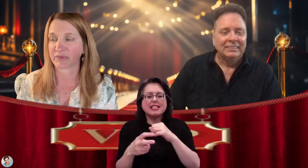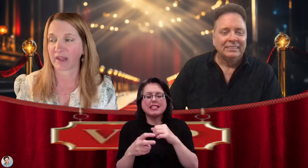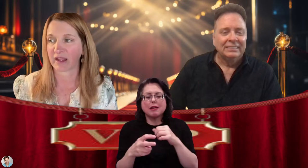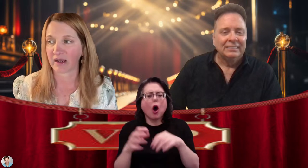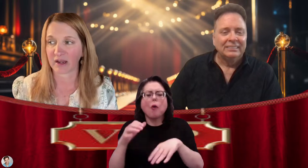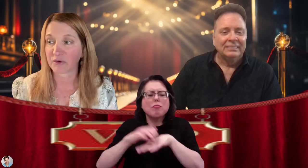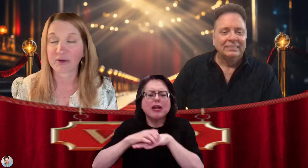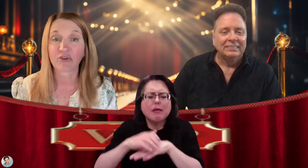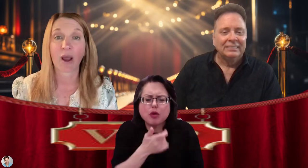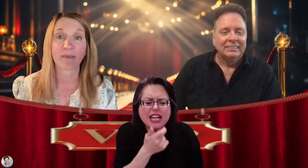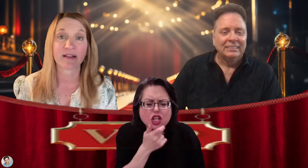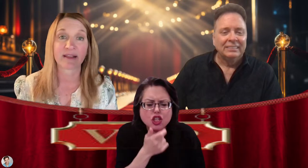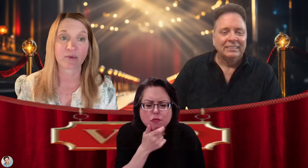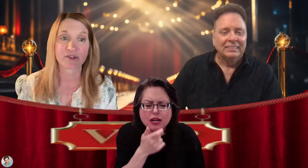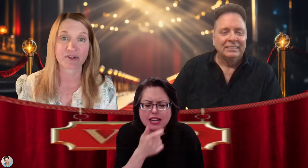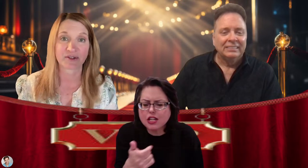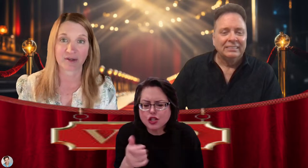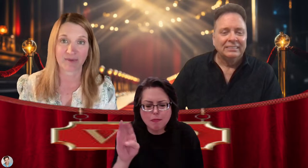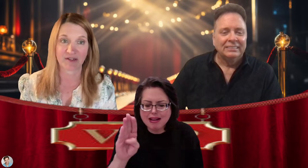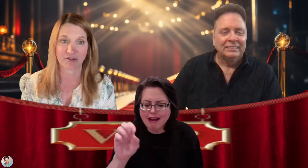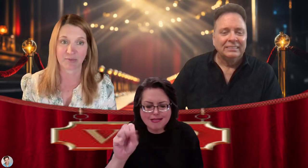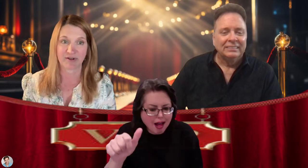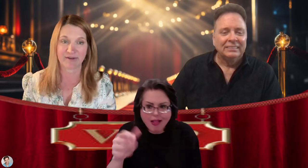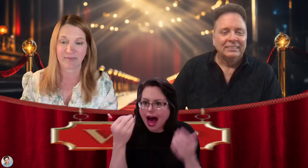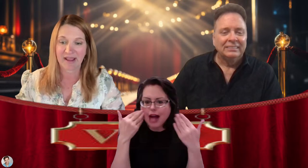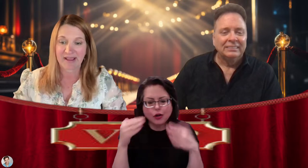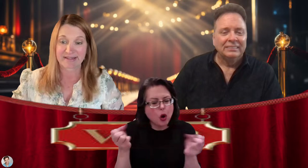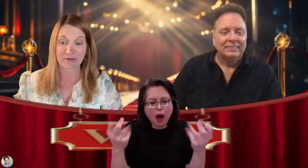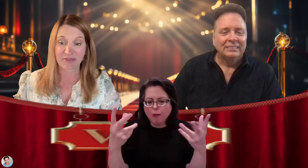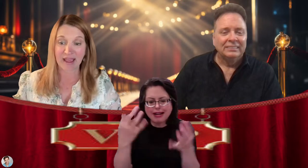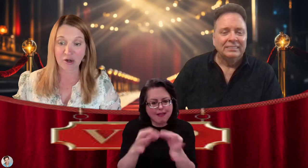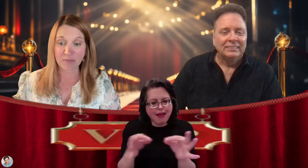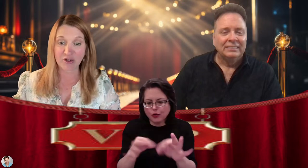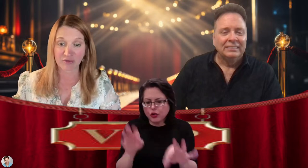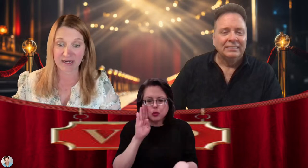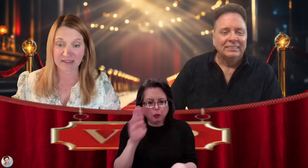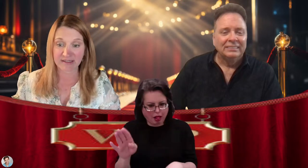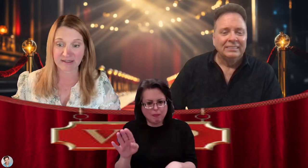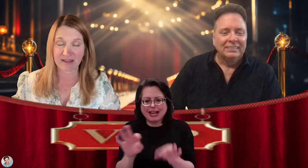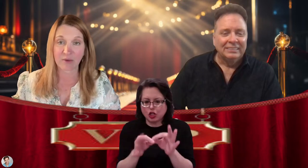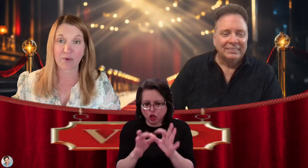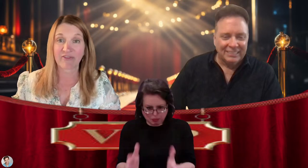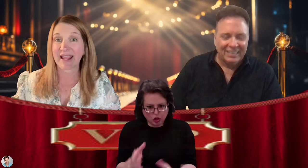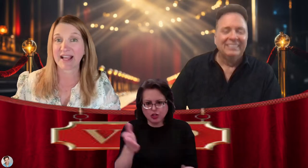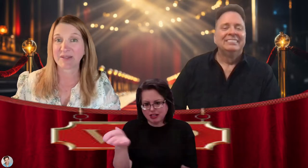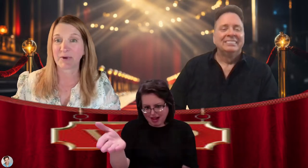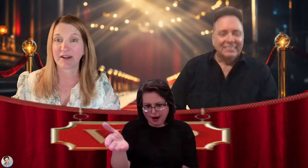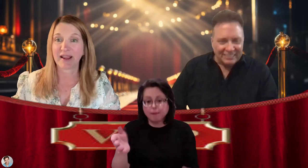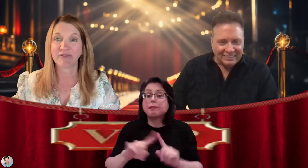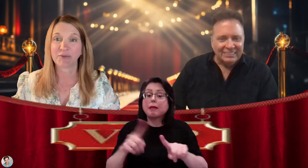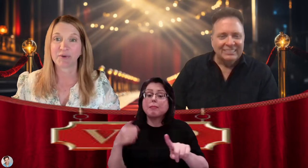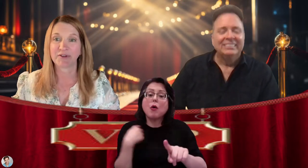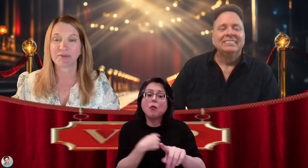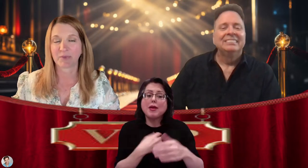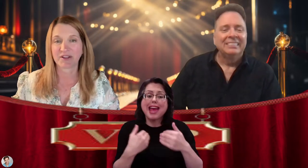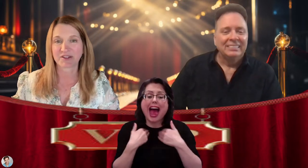I don't even know how many languages are going to be interpreted. So that'll be great. And then we have a cast party afterwards, which